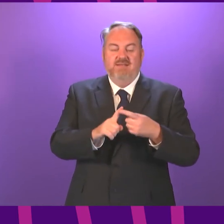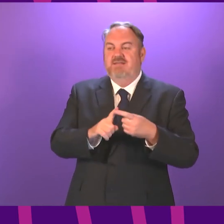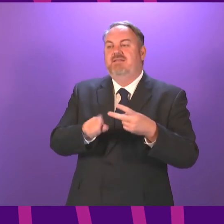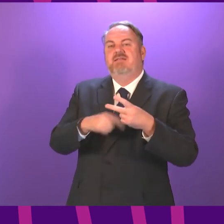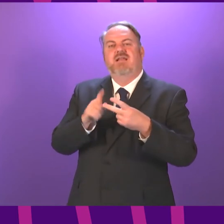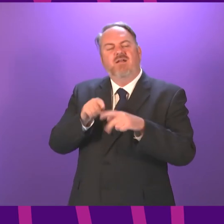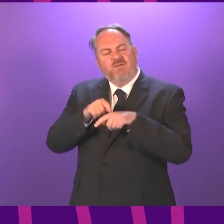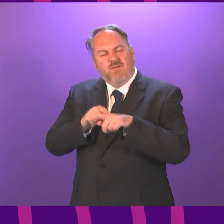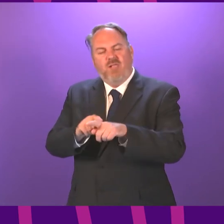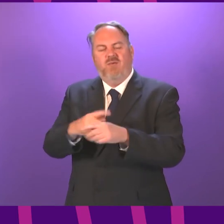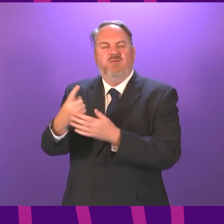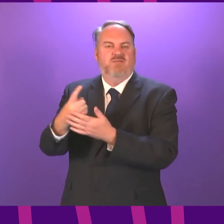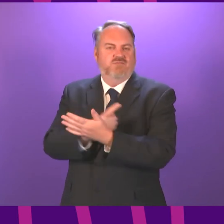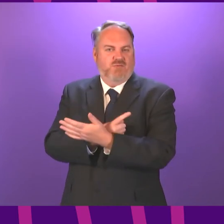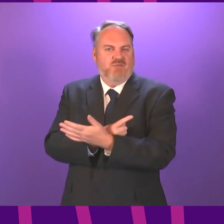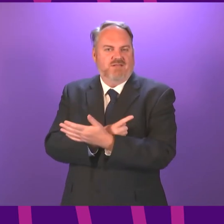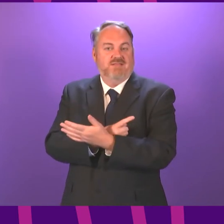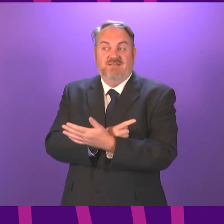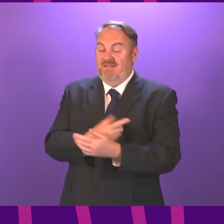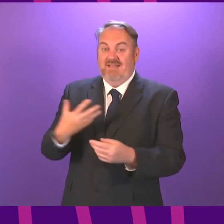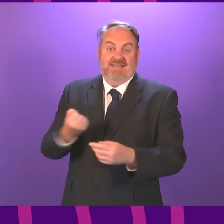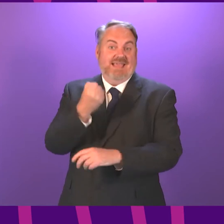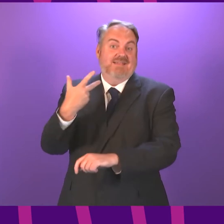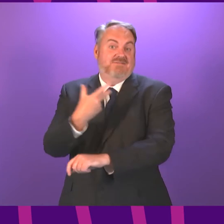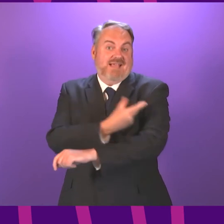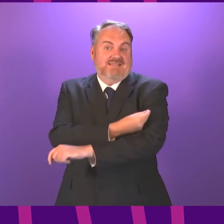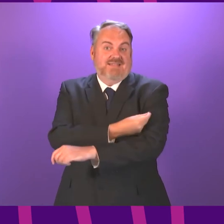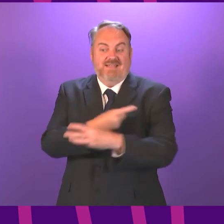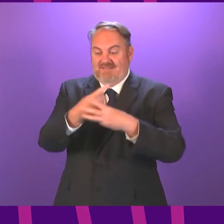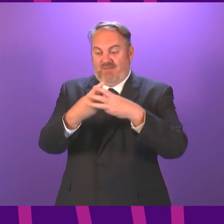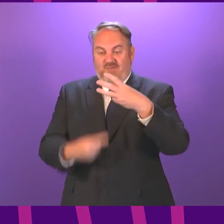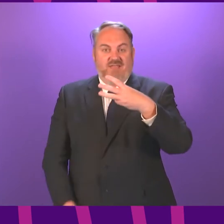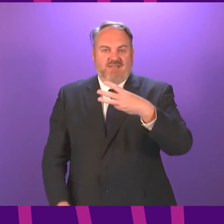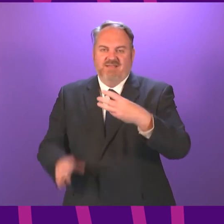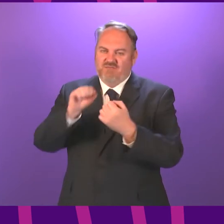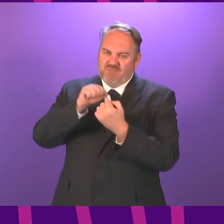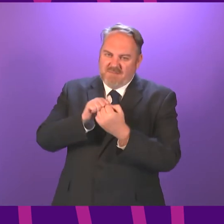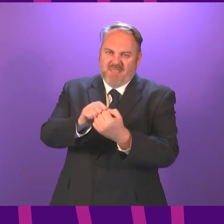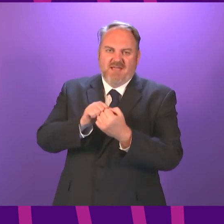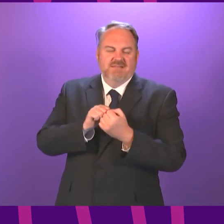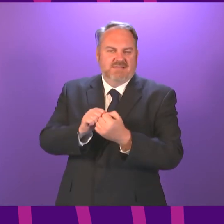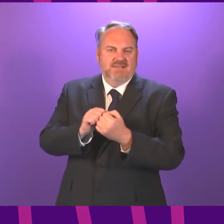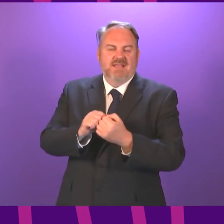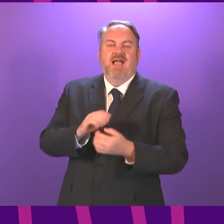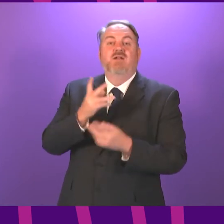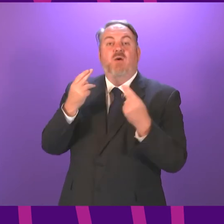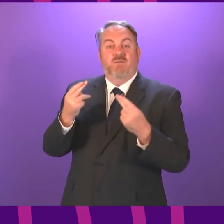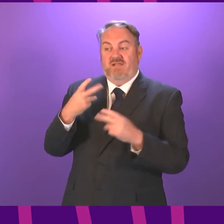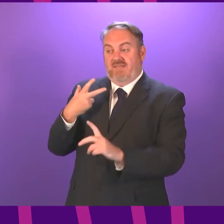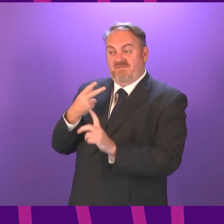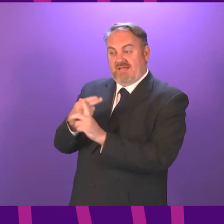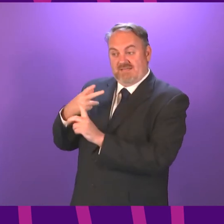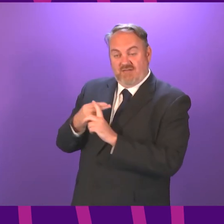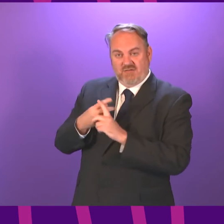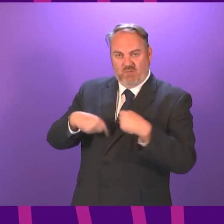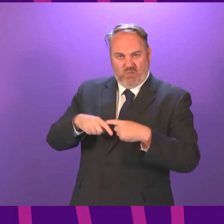health guidance. If we all do that, we will help keep the virus under control while the vaccination programme continues to do its work. And that